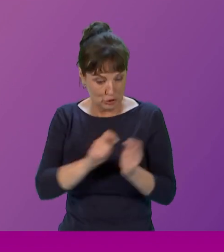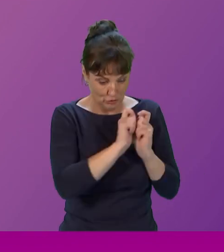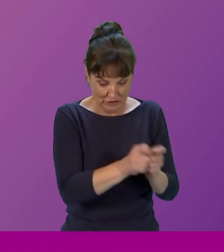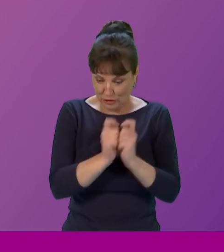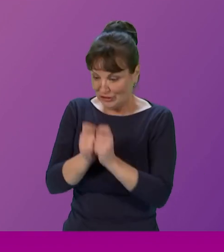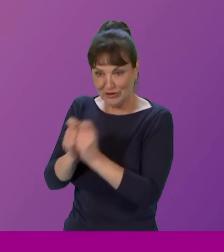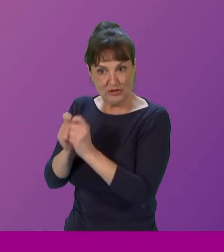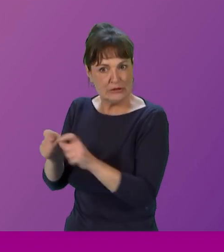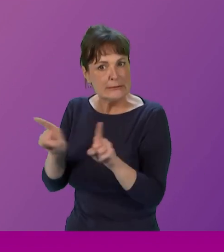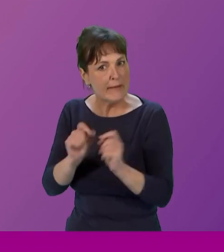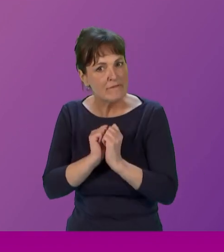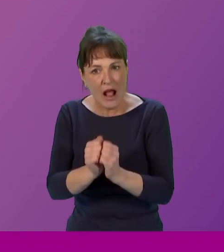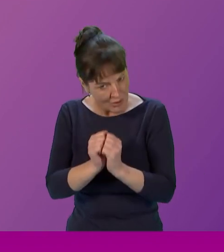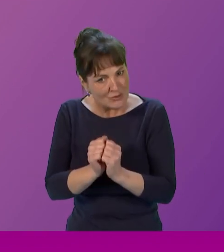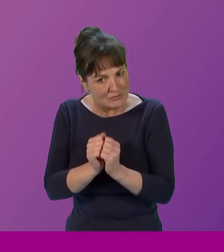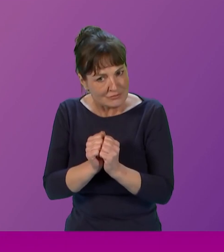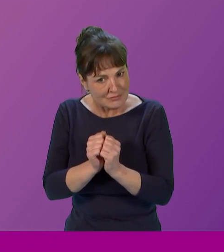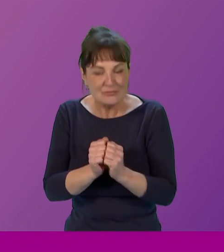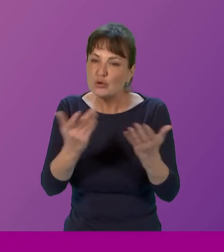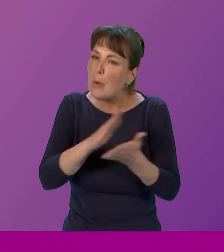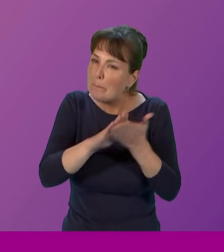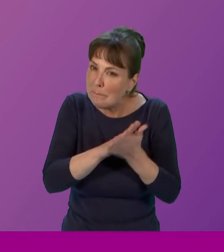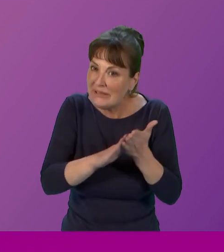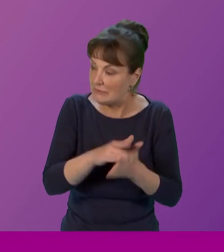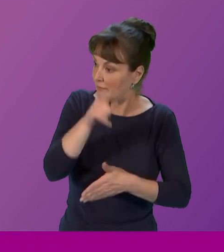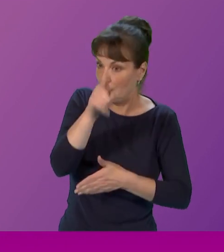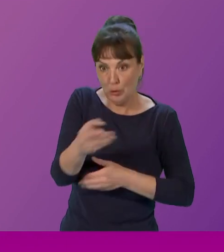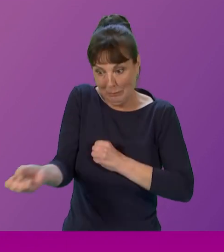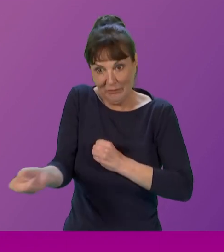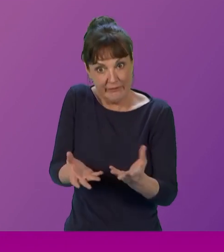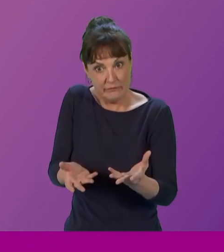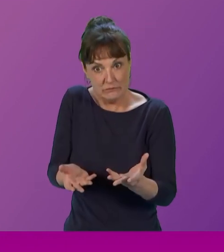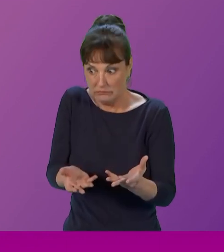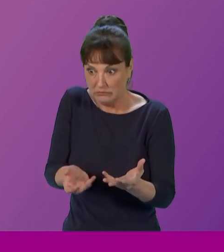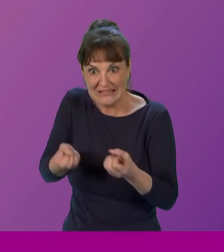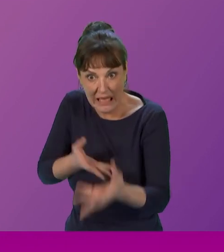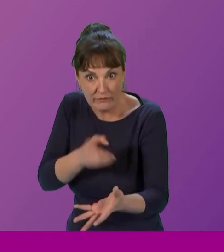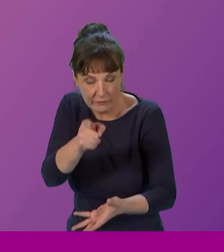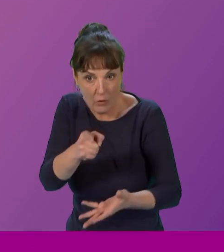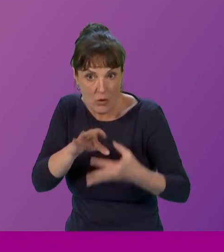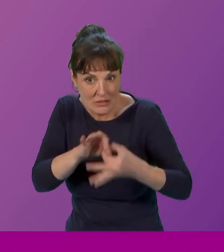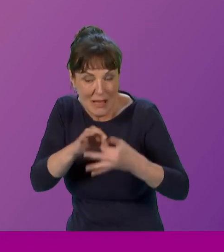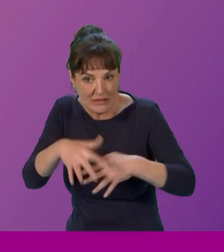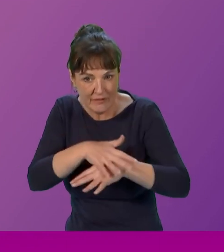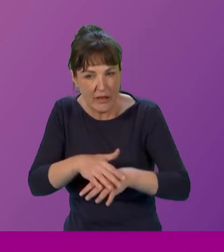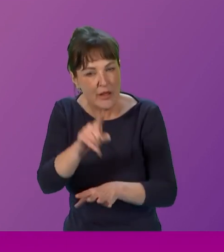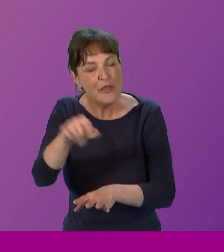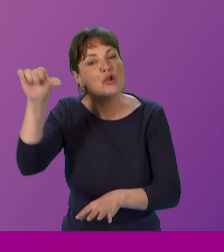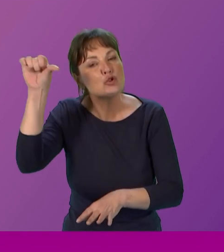from that point of view, when you're providing services, I do believe that those services should be culturally sensitive. And